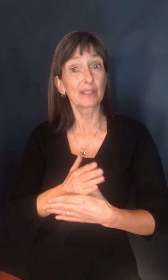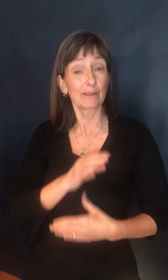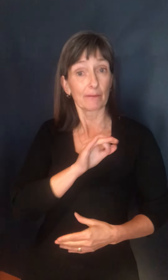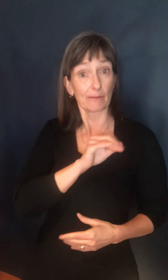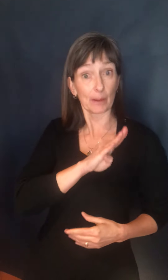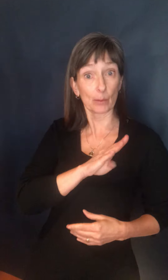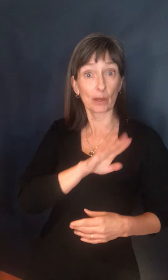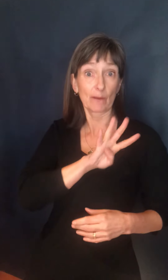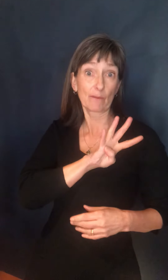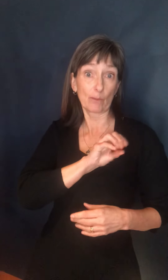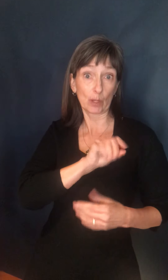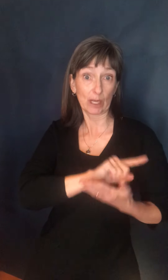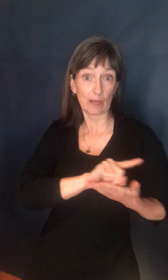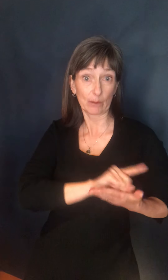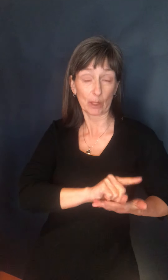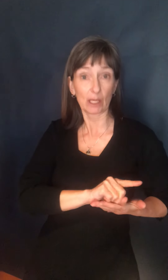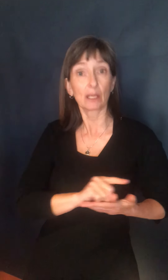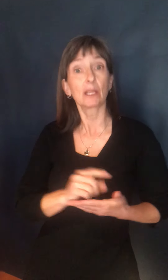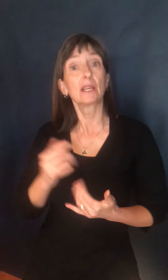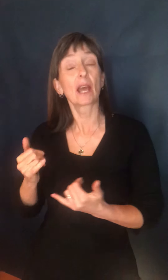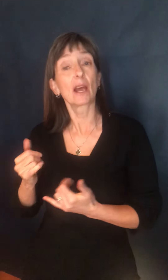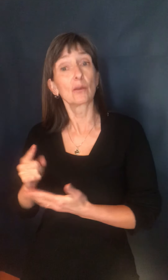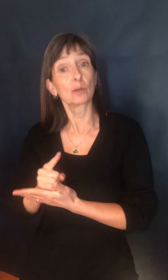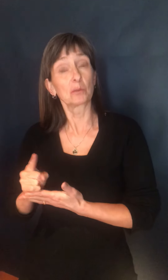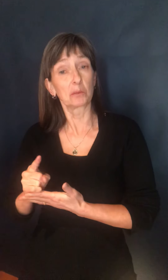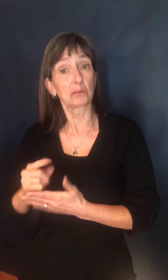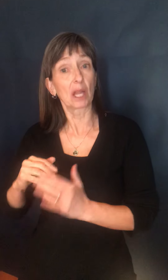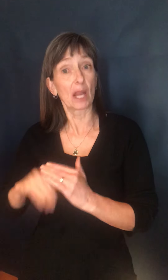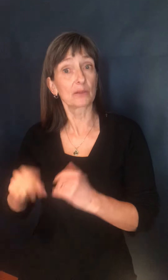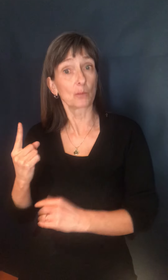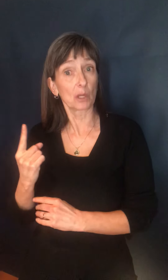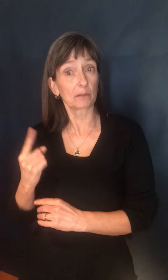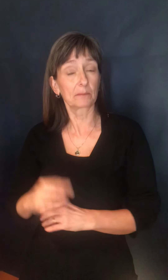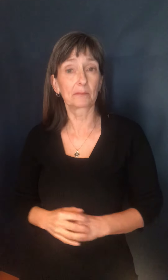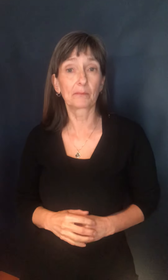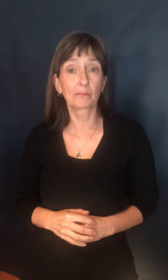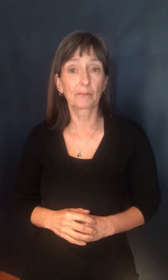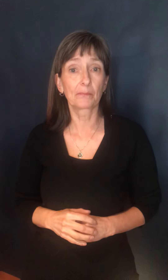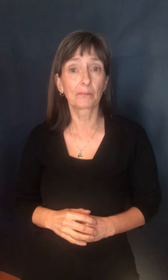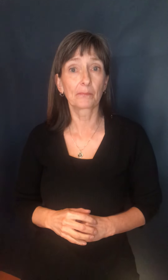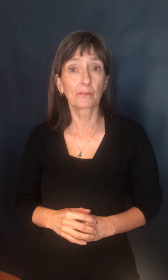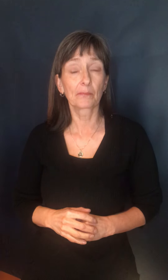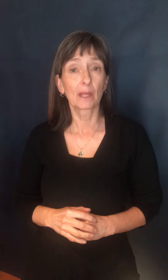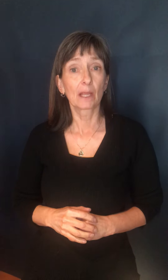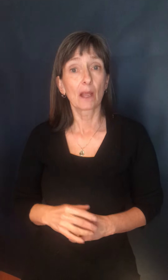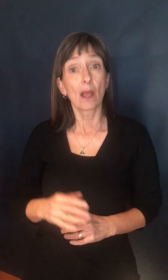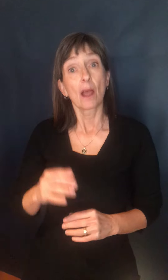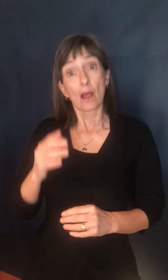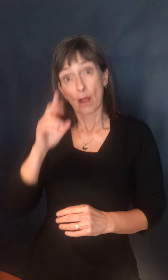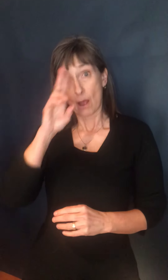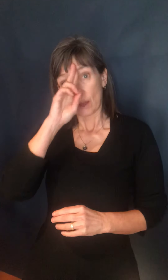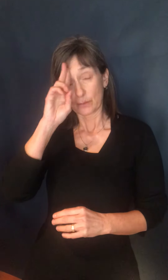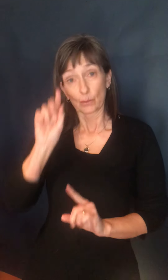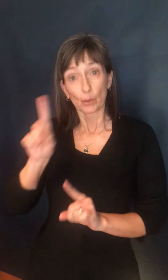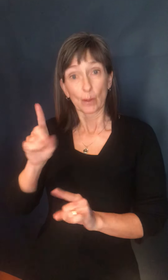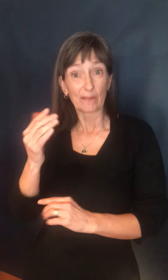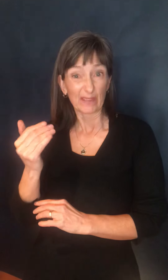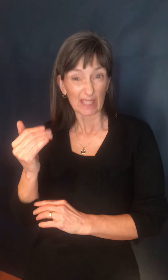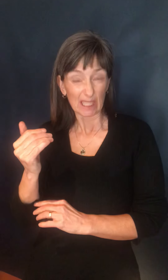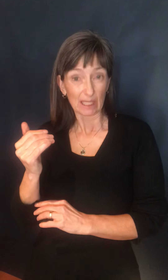-February to less than one case as of today, and we've had 15 hospitalizations that resulted in seven ICU admissions,